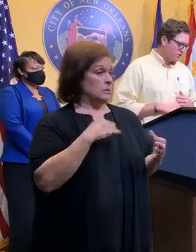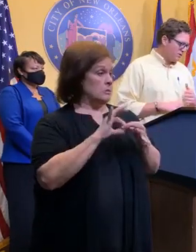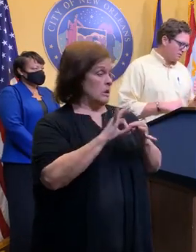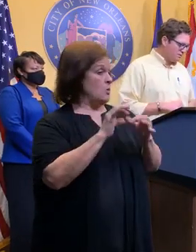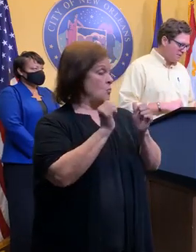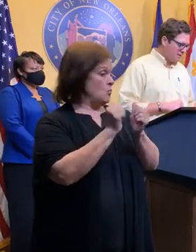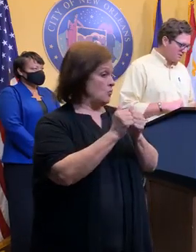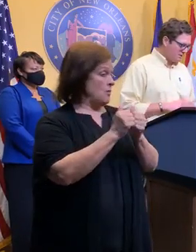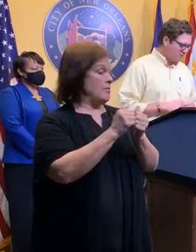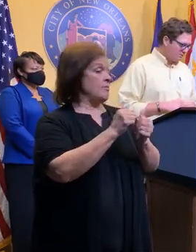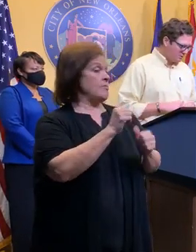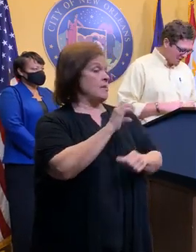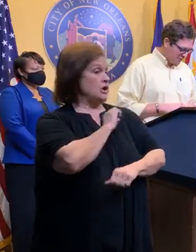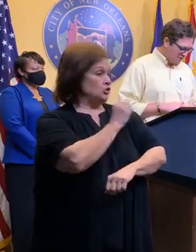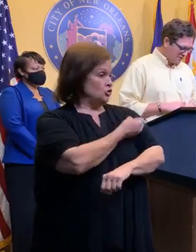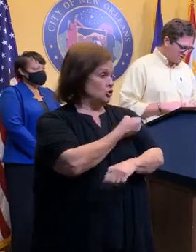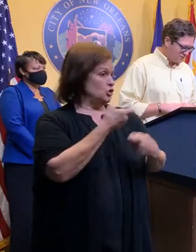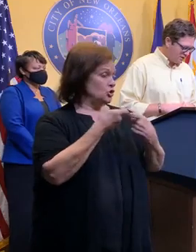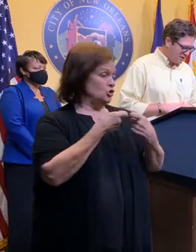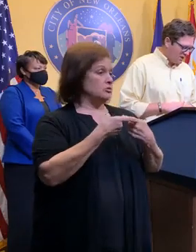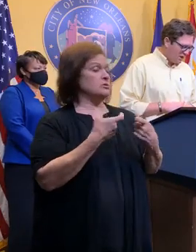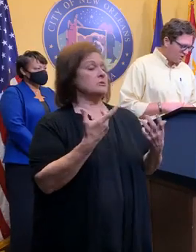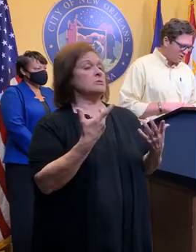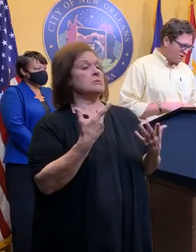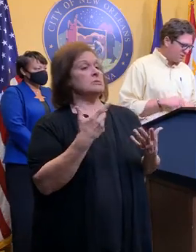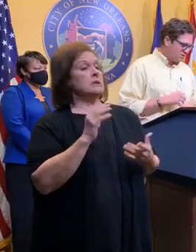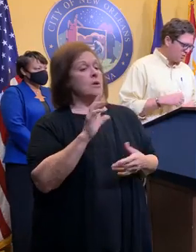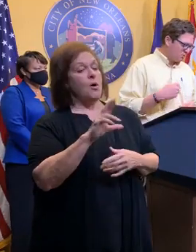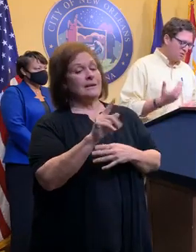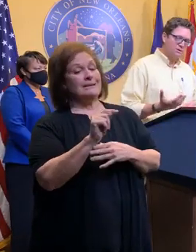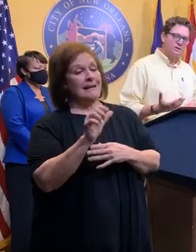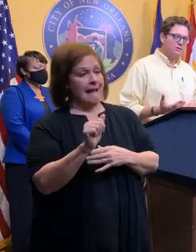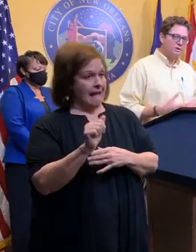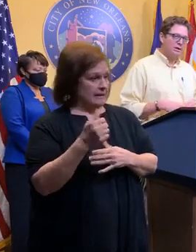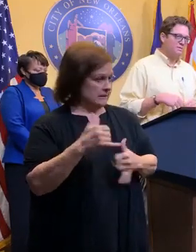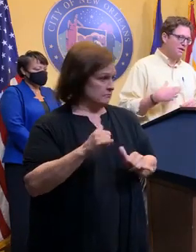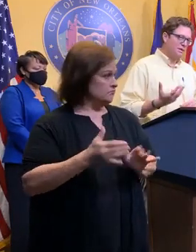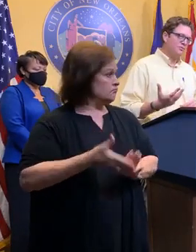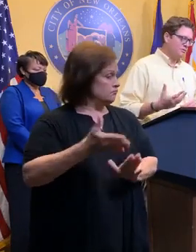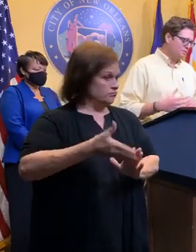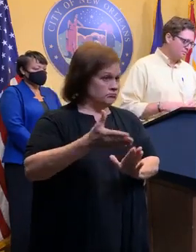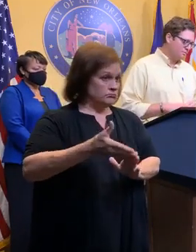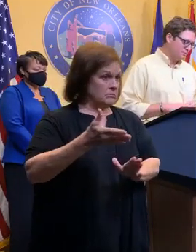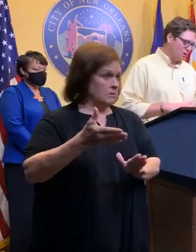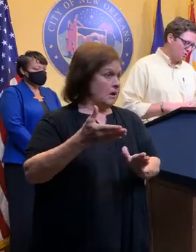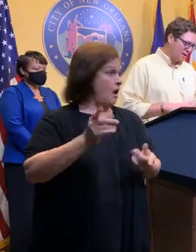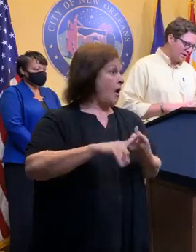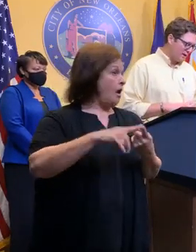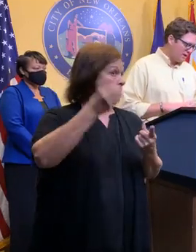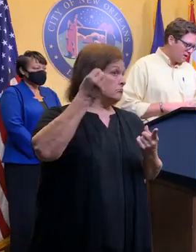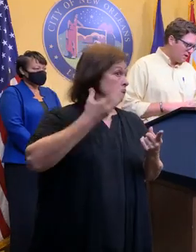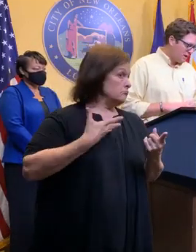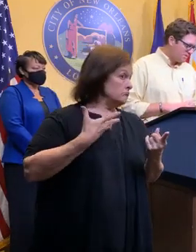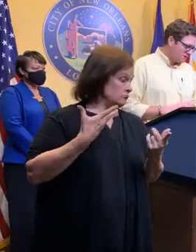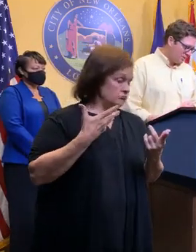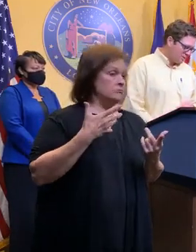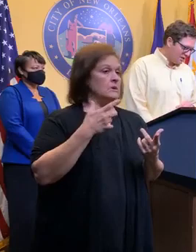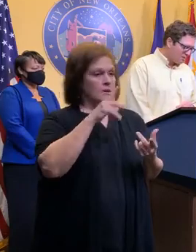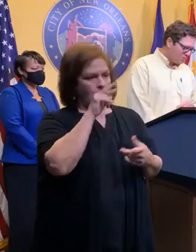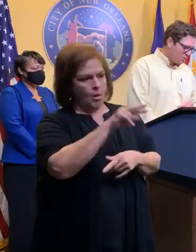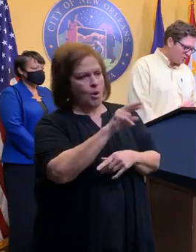well with Entergy. Bob's team is coordinating well with Entergy. RTA is normal until an update comes from NOLA-Ready.